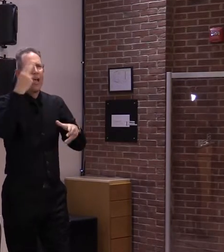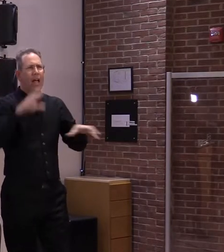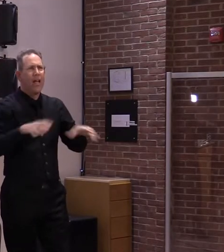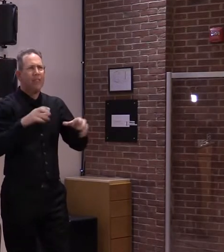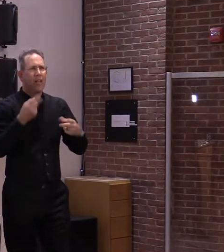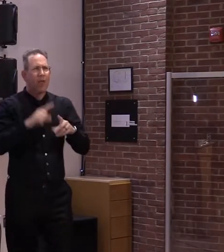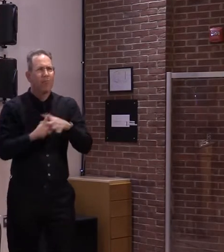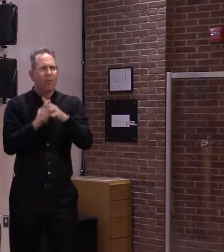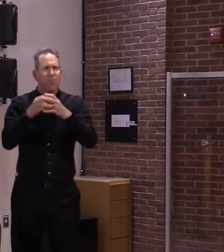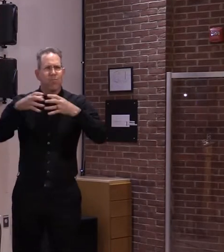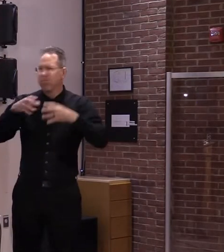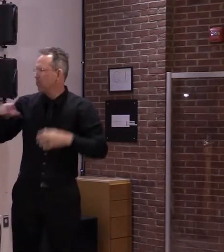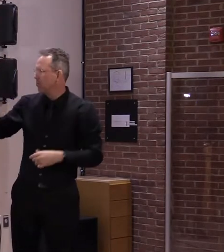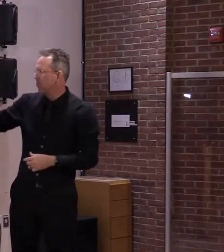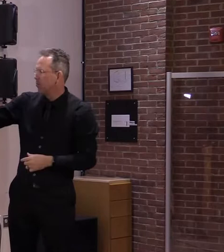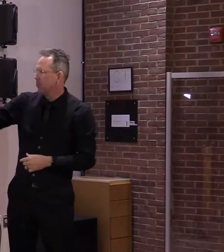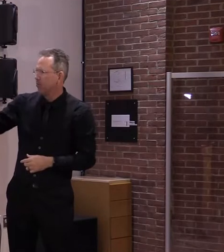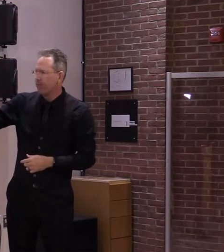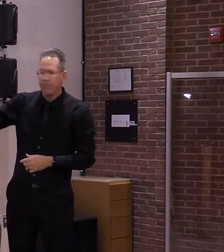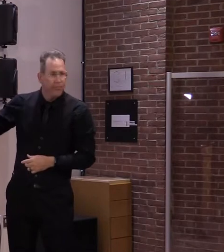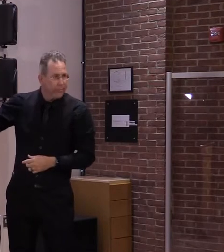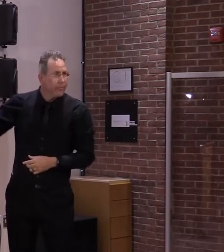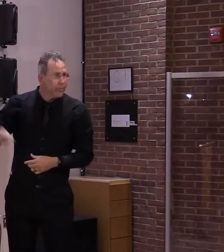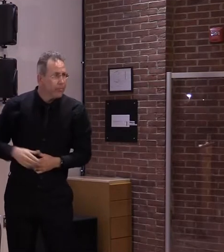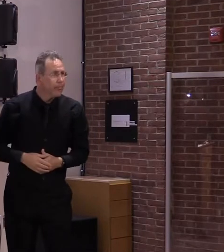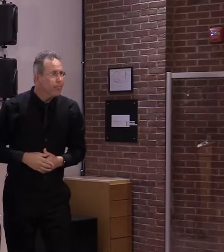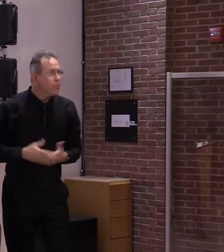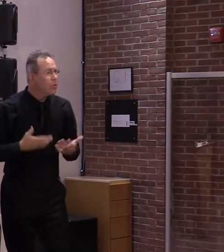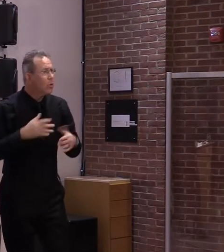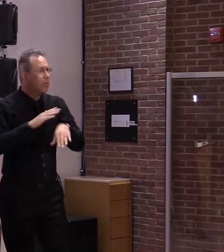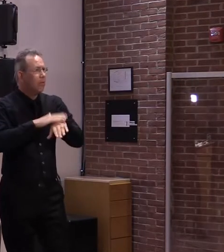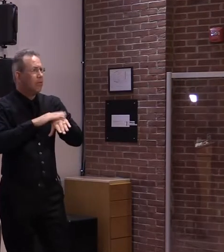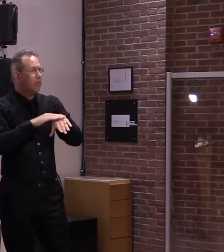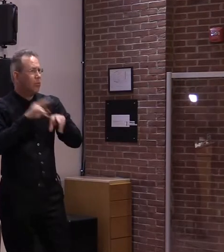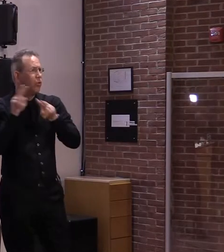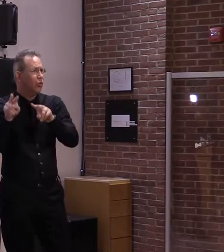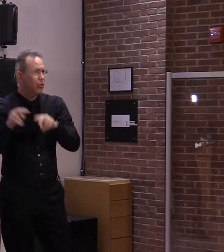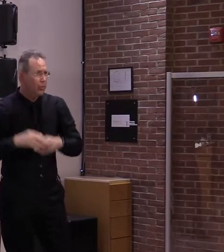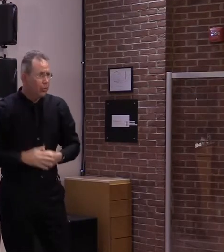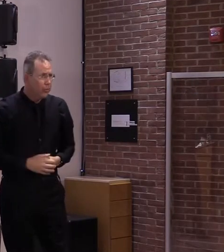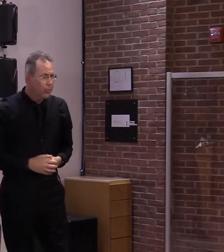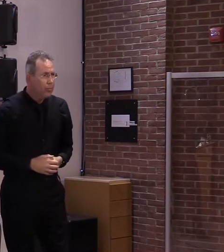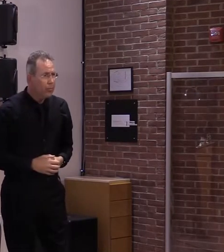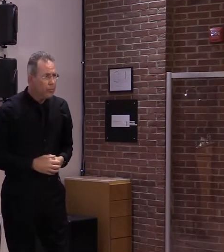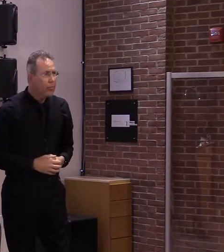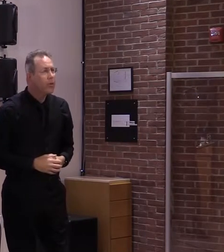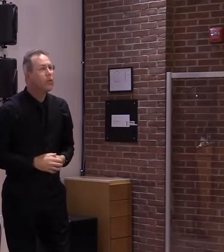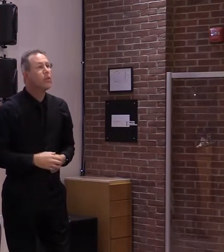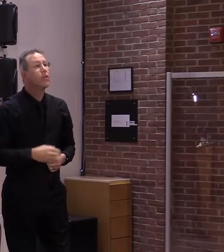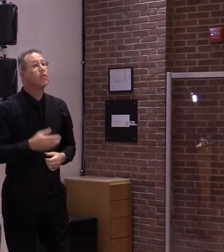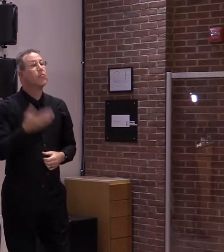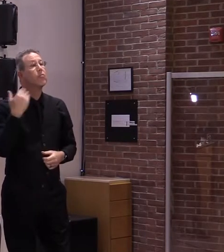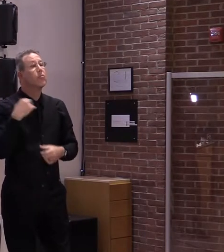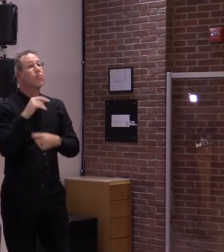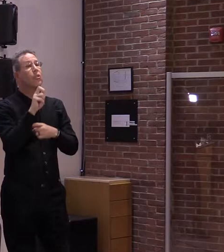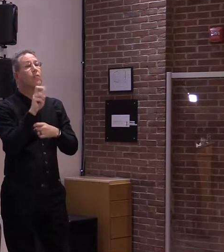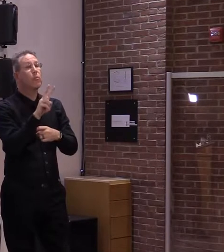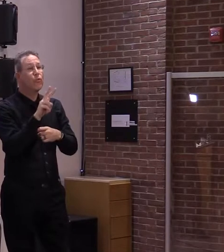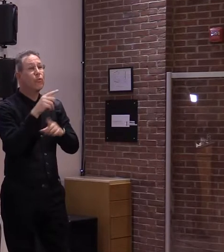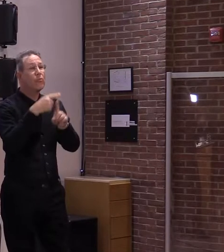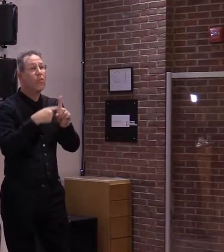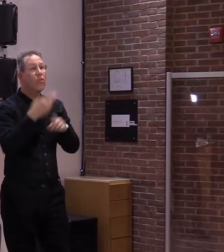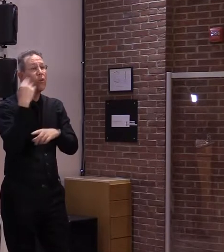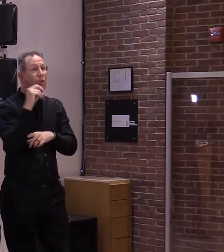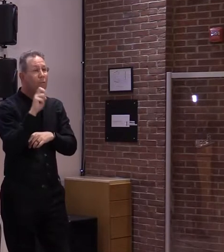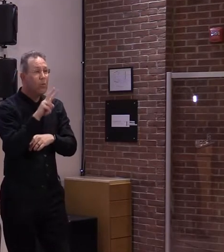in Maine are close behind. Last November, we saw trends worsen in northern New Hampshire and then